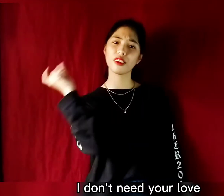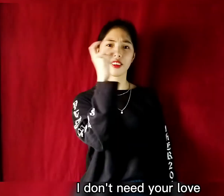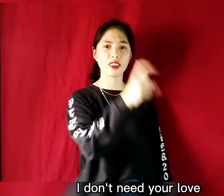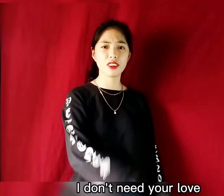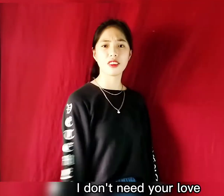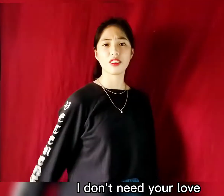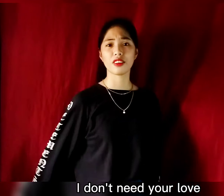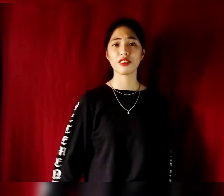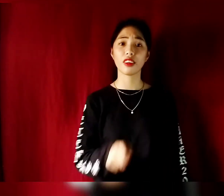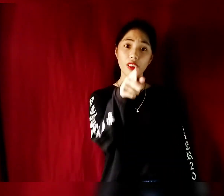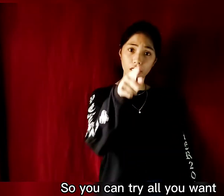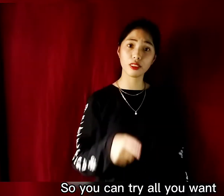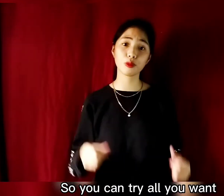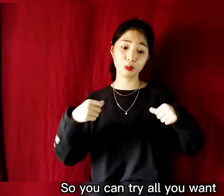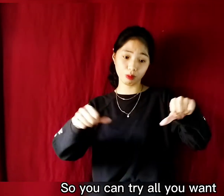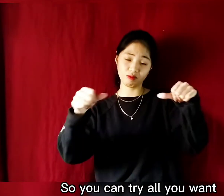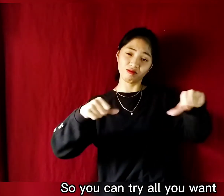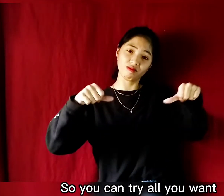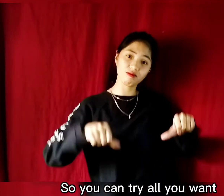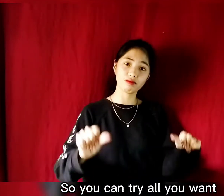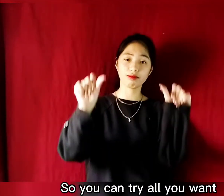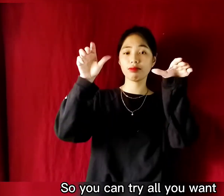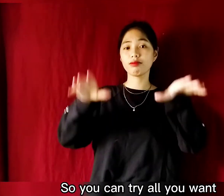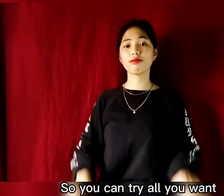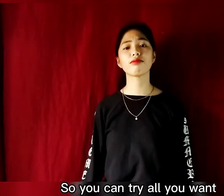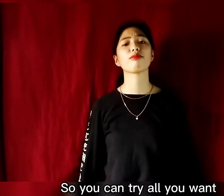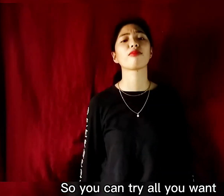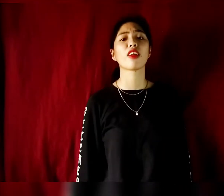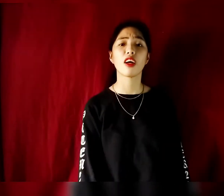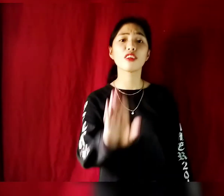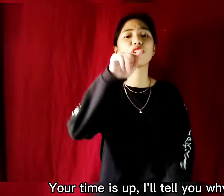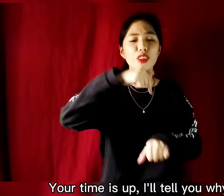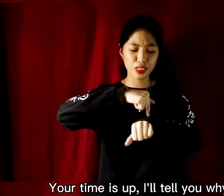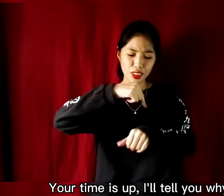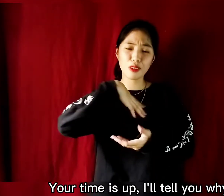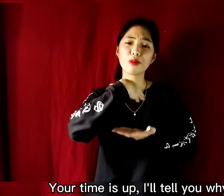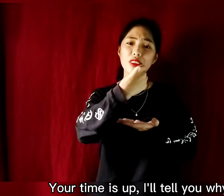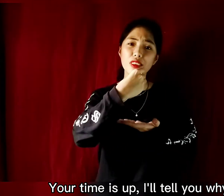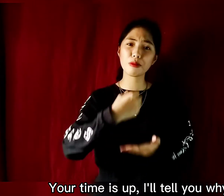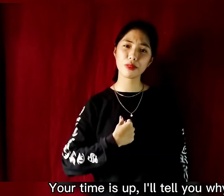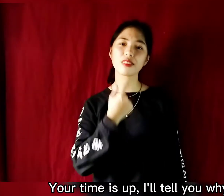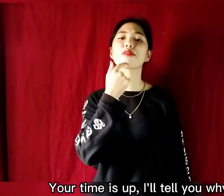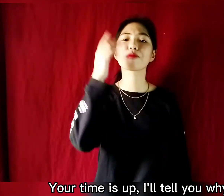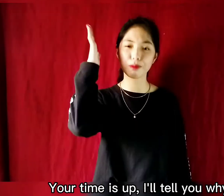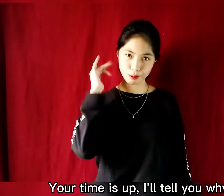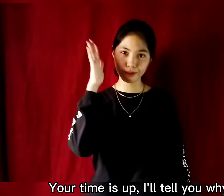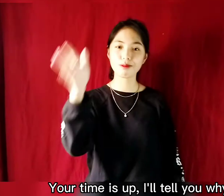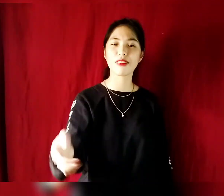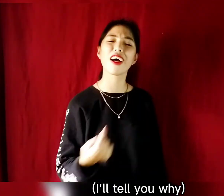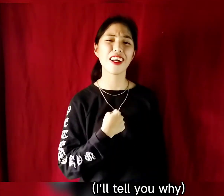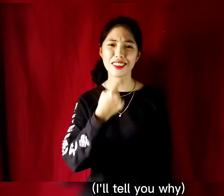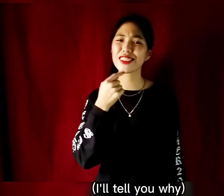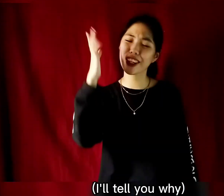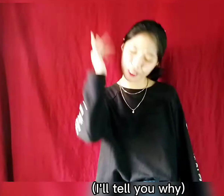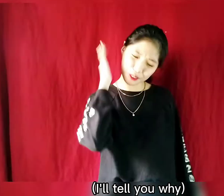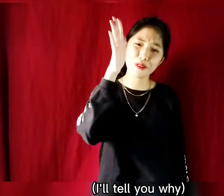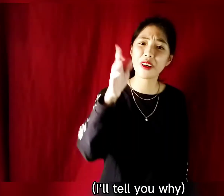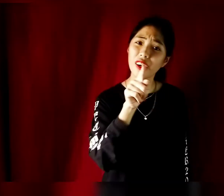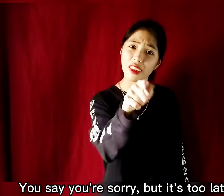love So you can try all you want Your time is up, I'll tell you why I'll tell you why